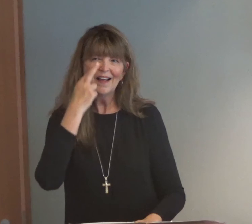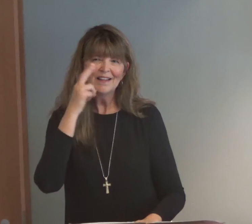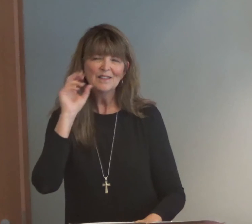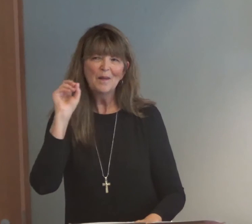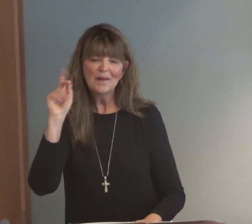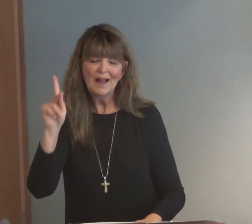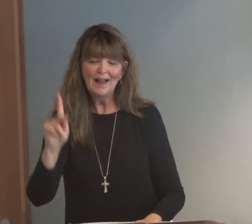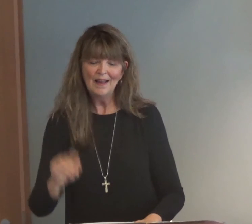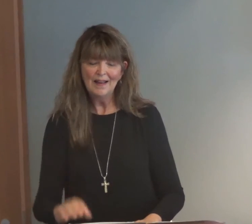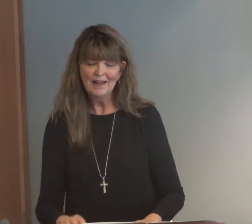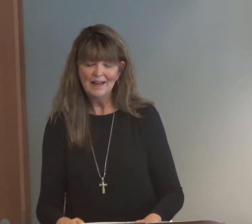Realize it.